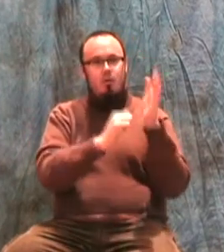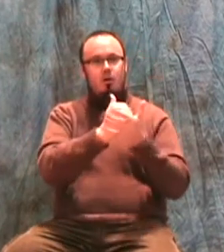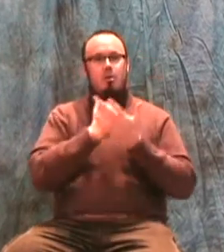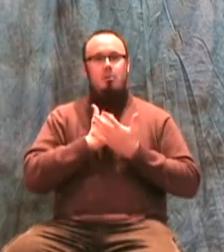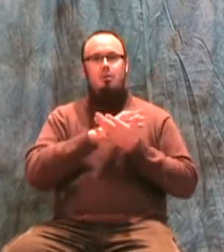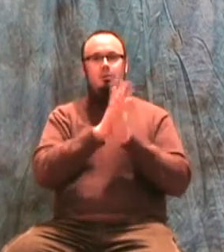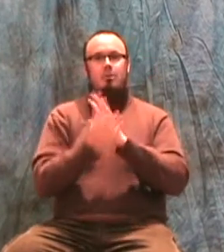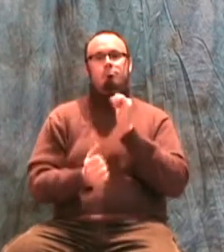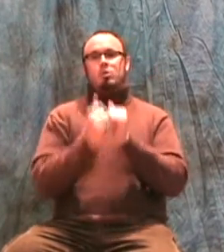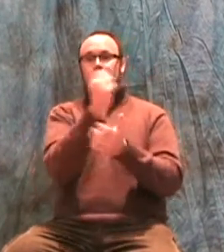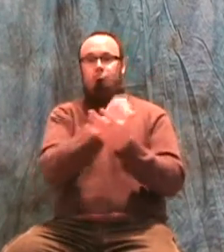us the utmost